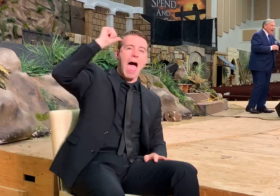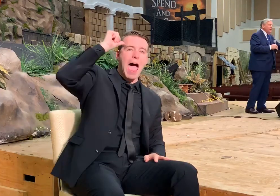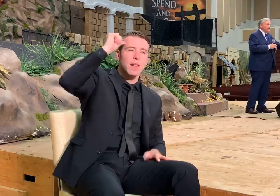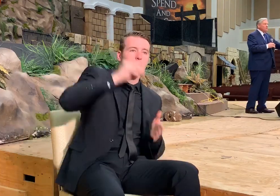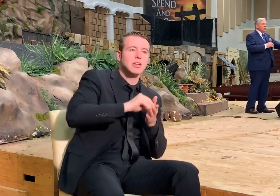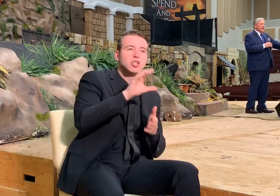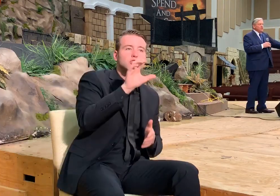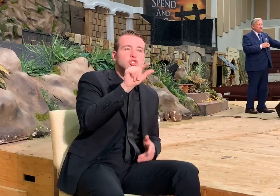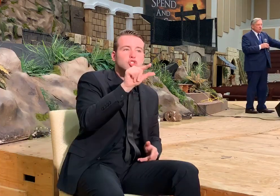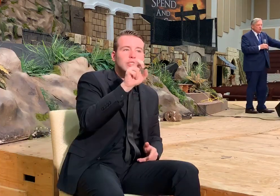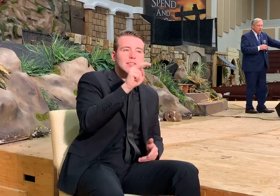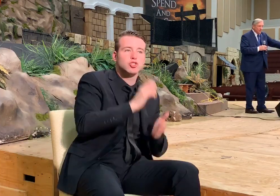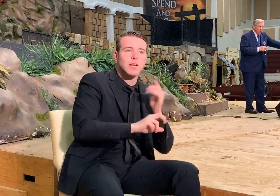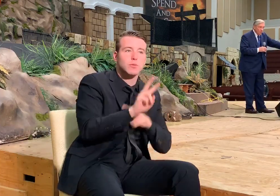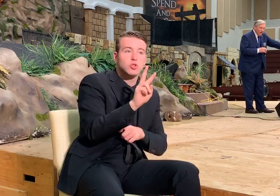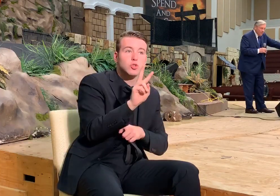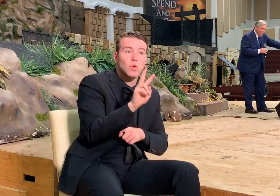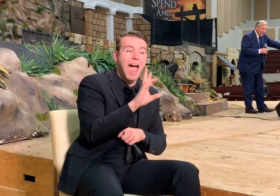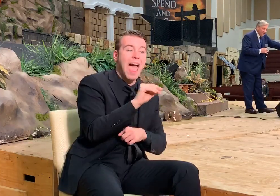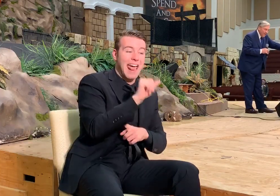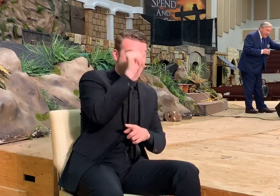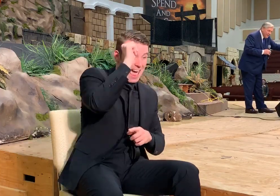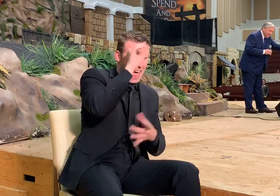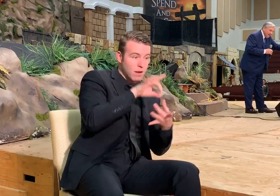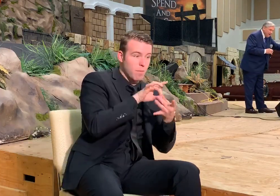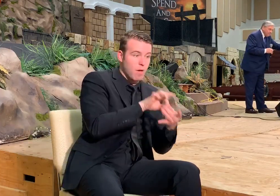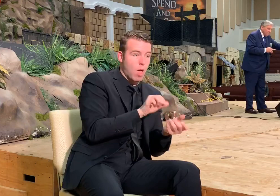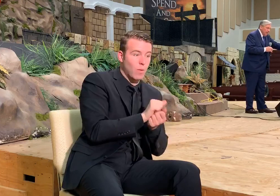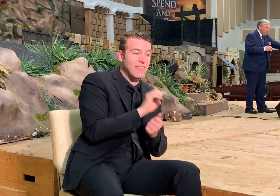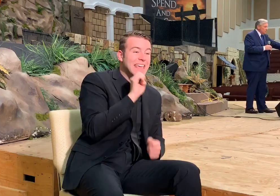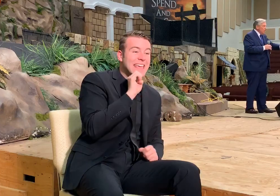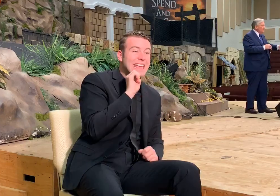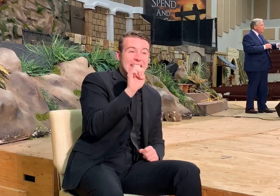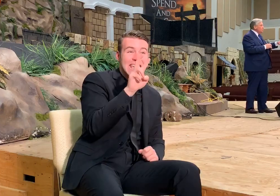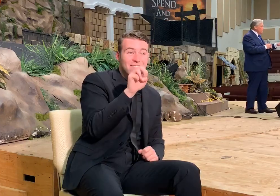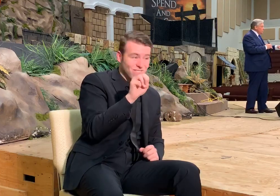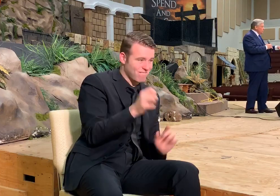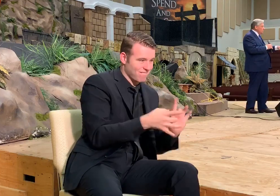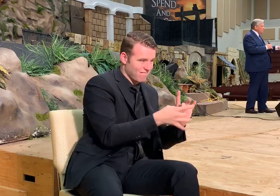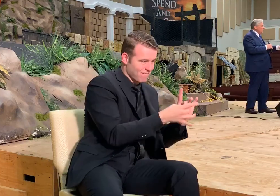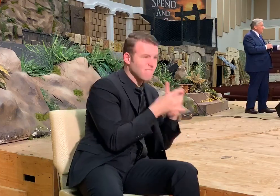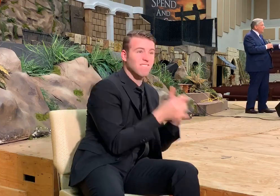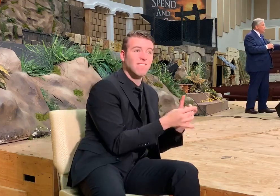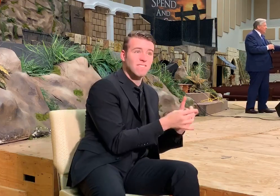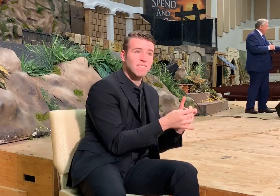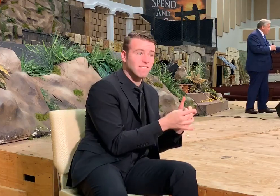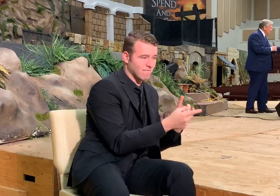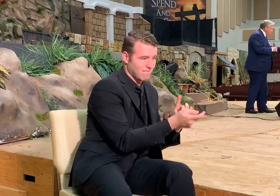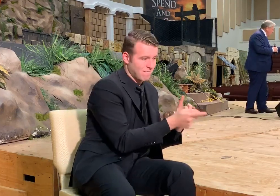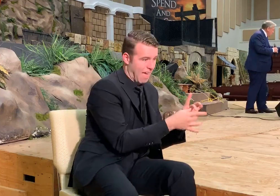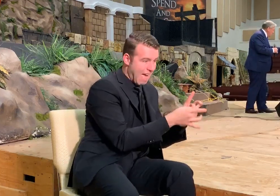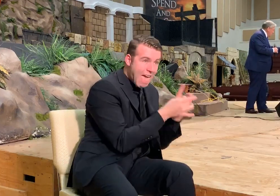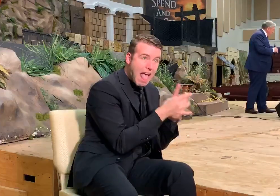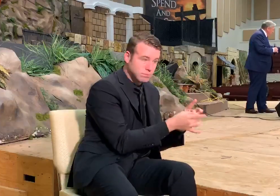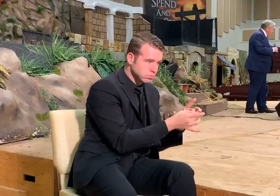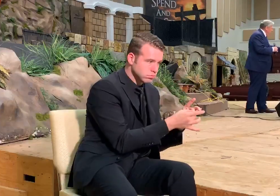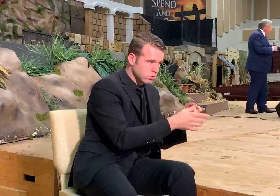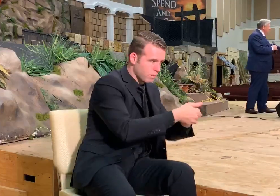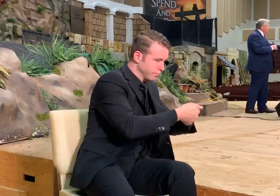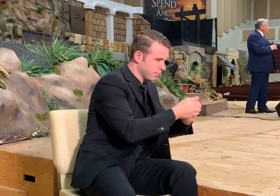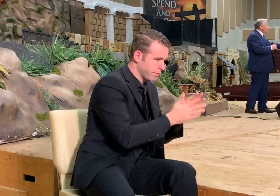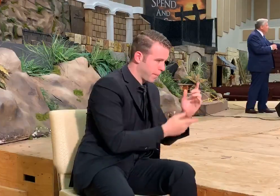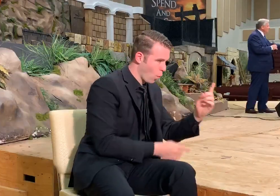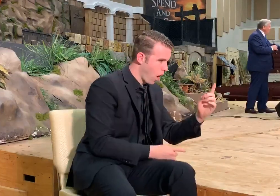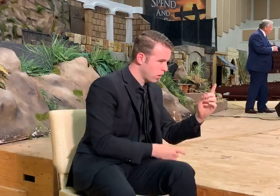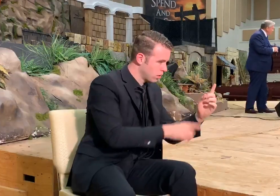and his relationship with Eve. And so the church is likened to